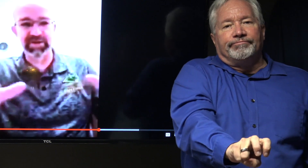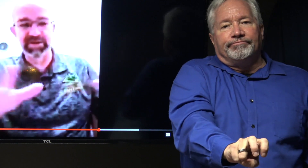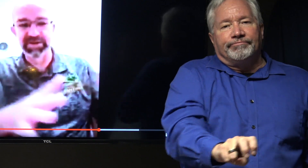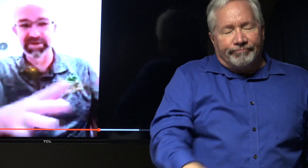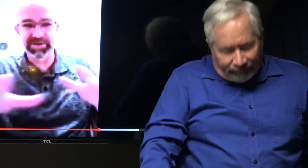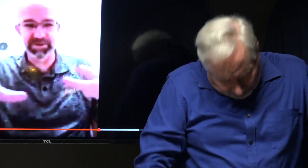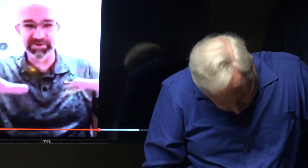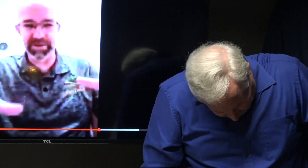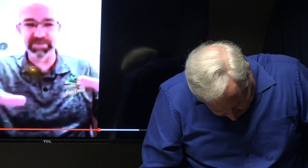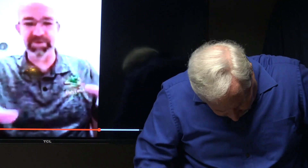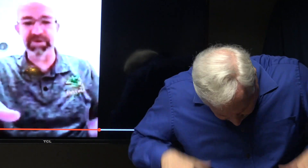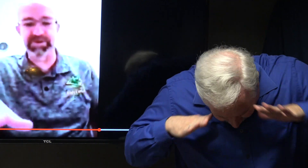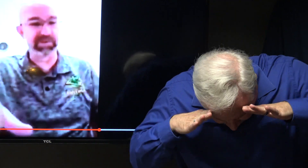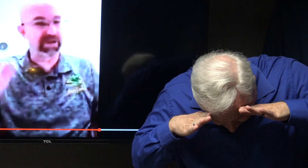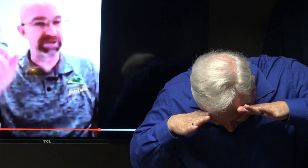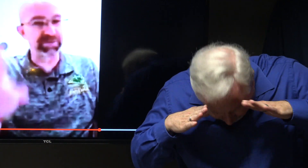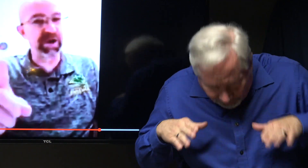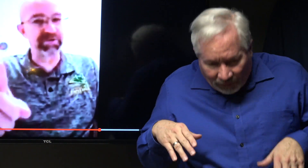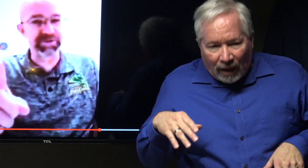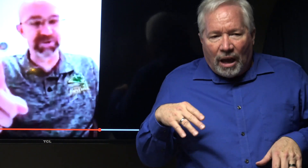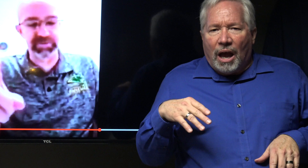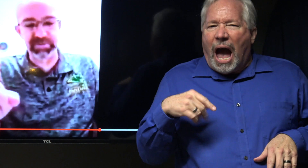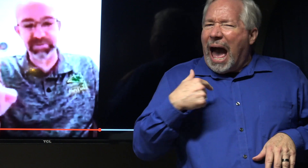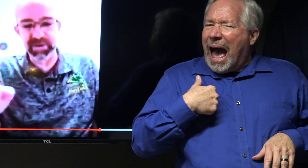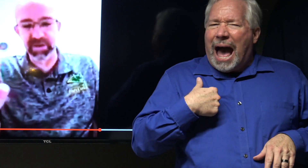about certain people in leadership. And I still pray for these people.